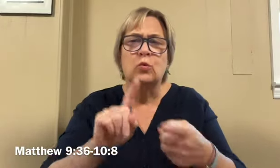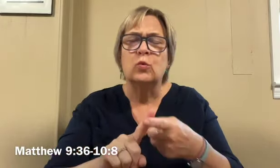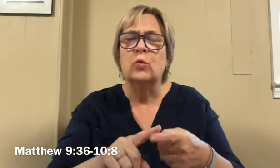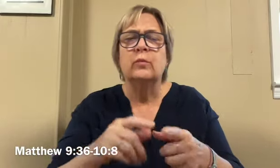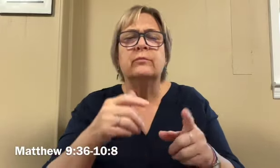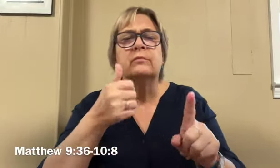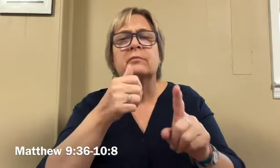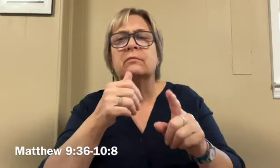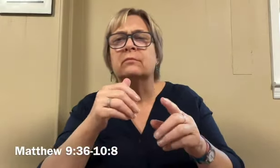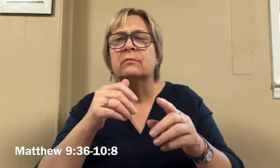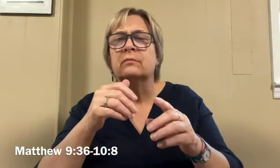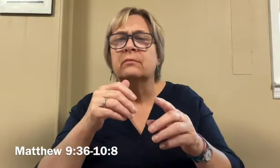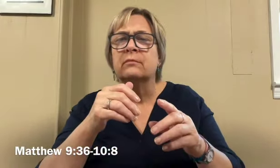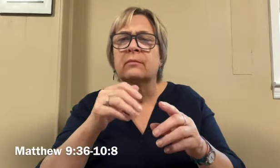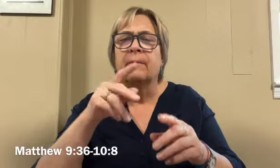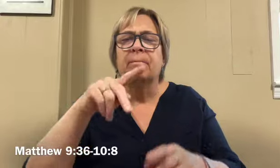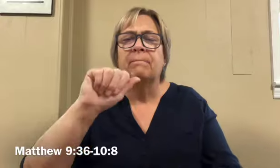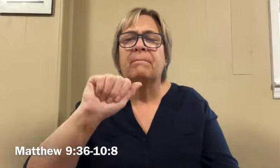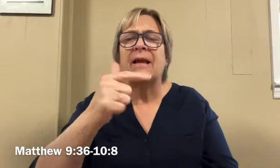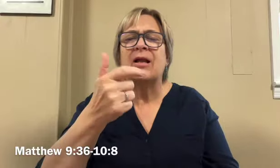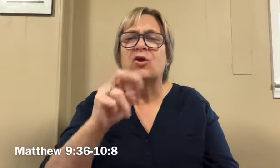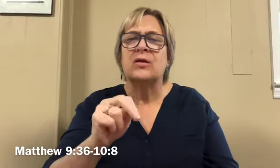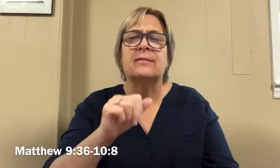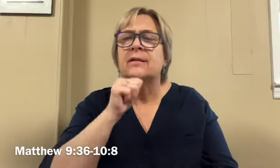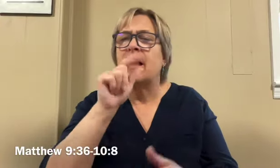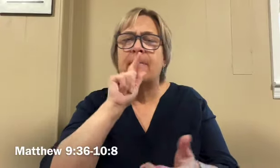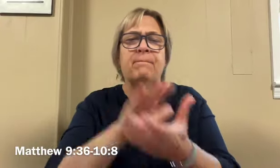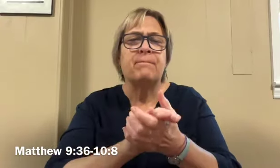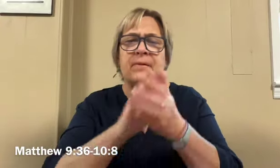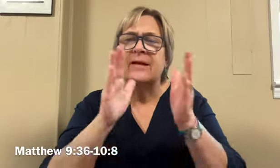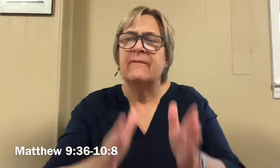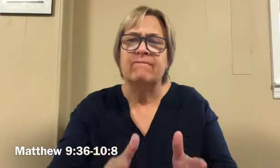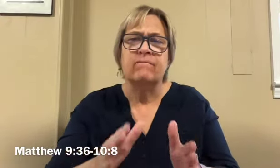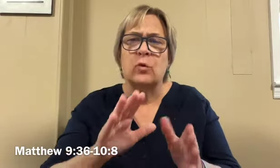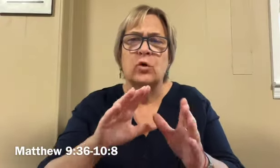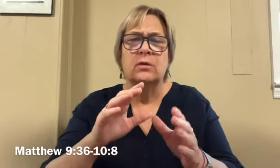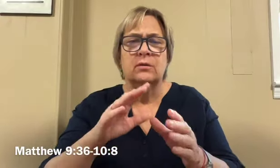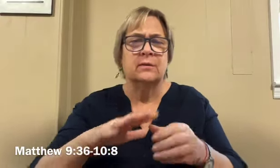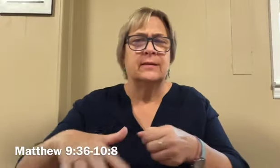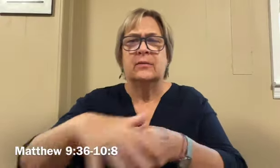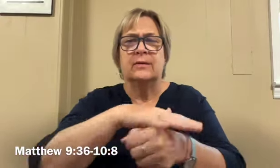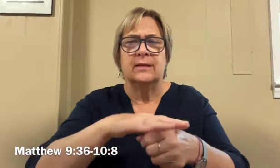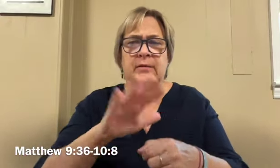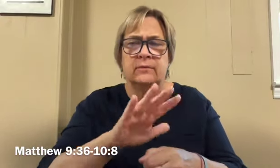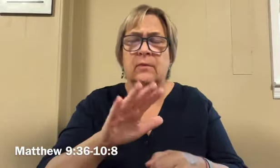Do not go into a pagan territory or enter a Samaritan town.